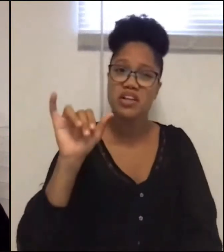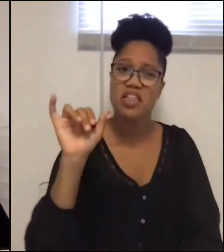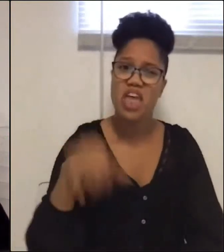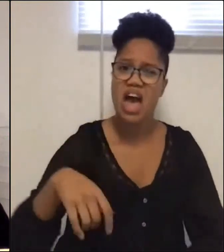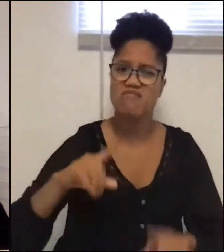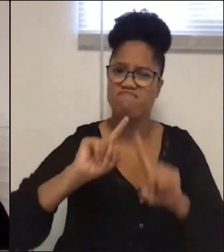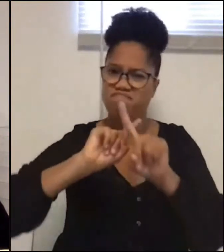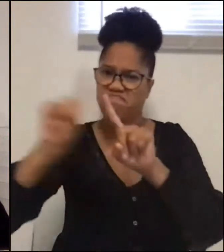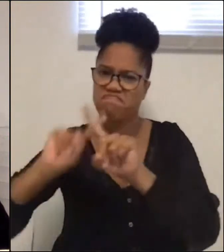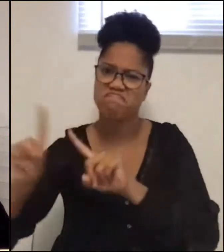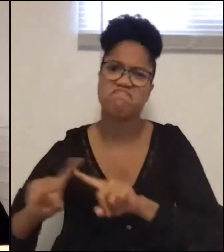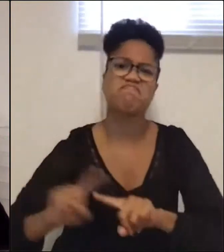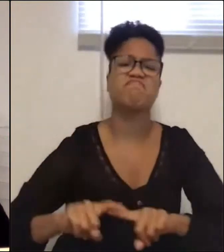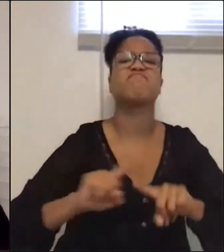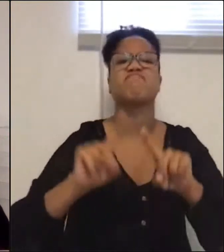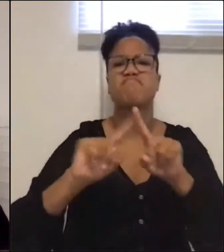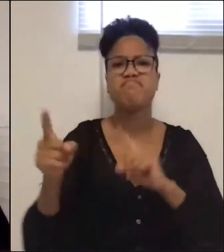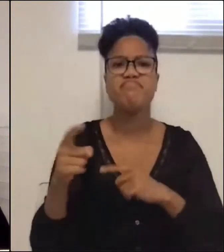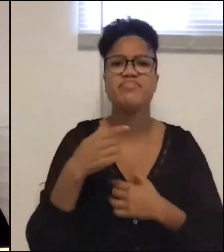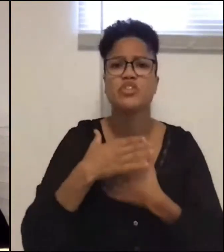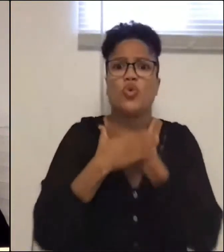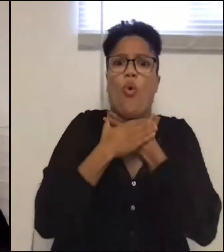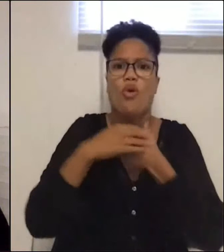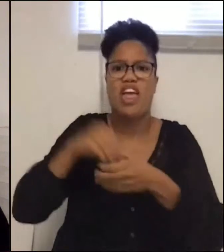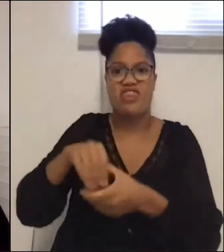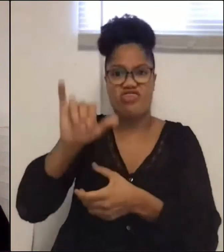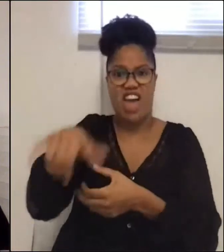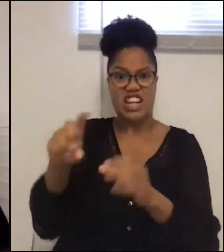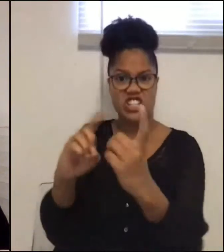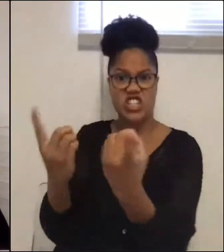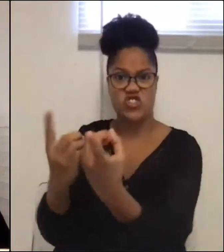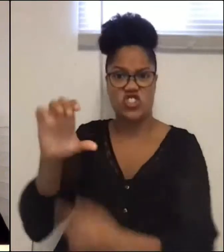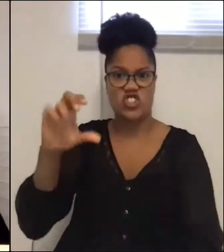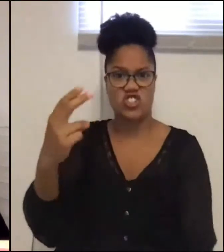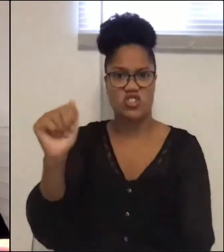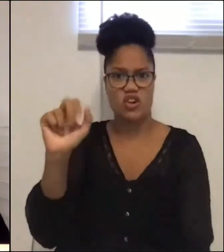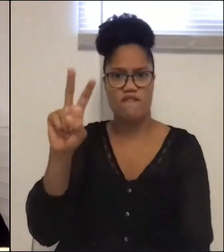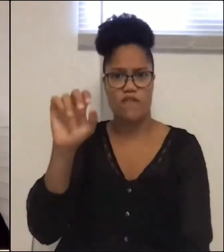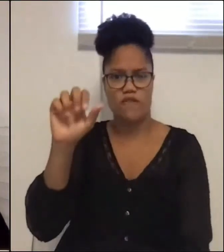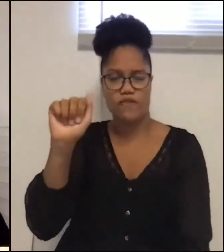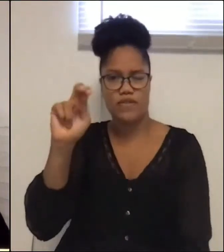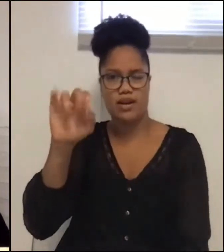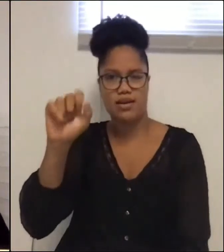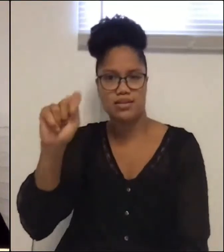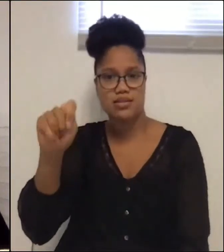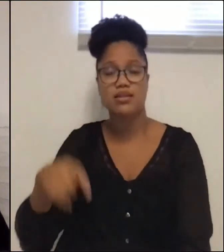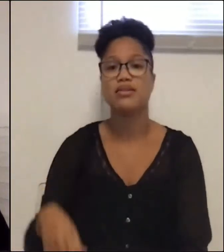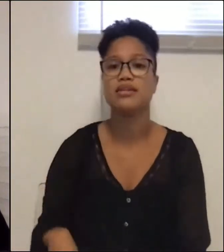chauvinist district? My audience leaned in closer then. I can't call it.